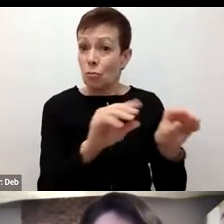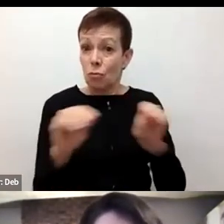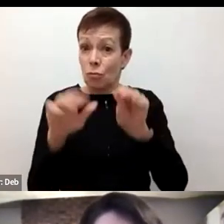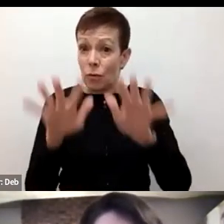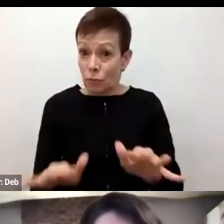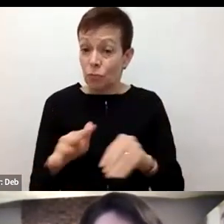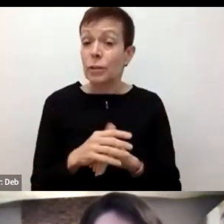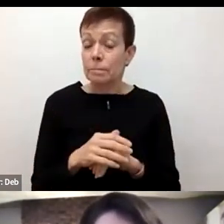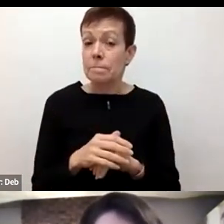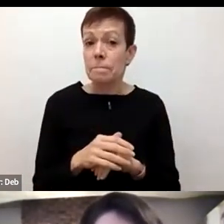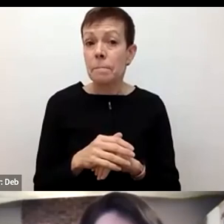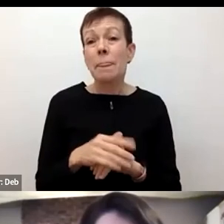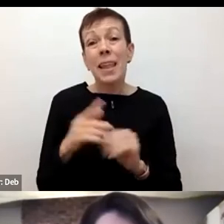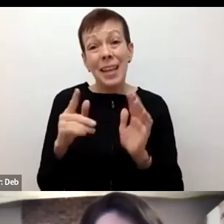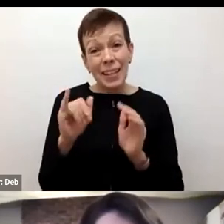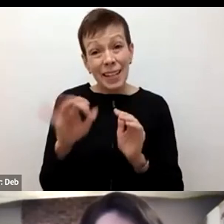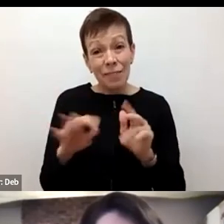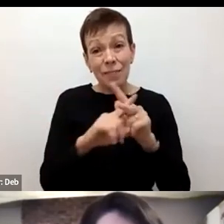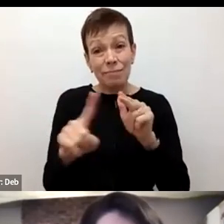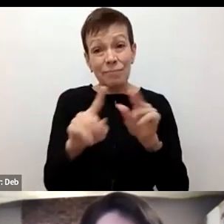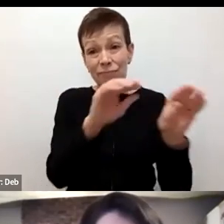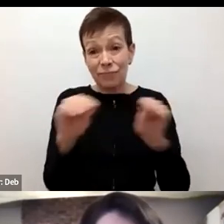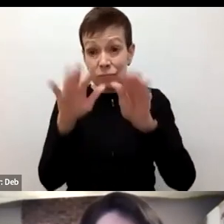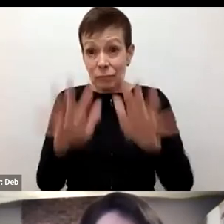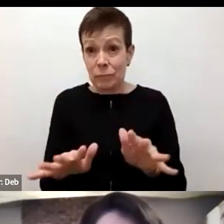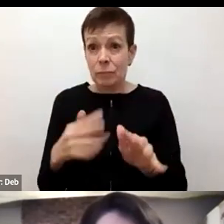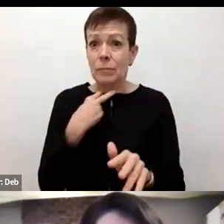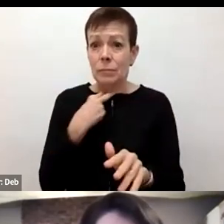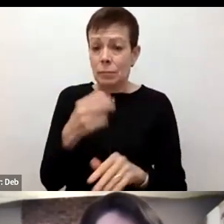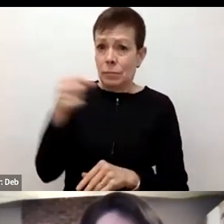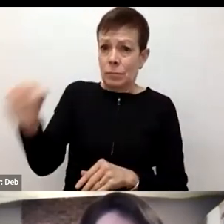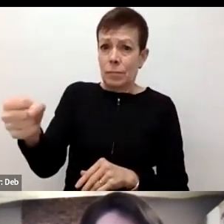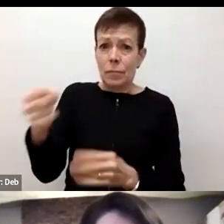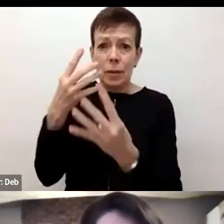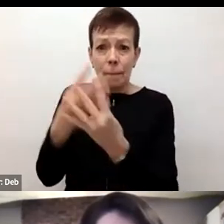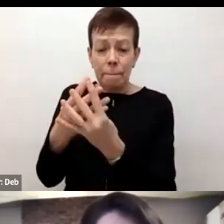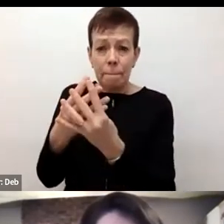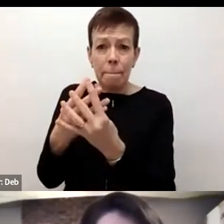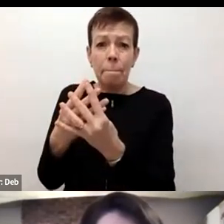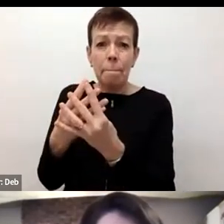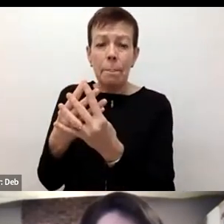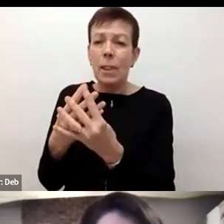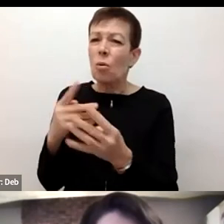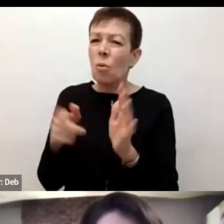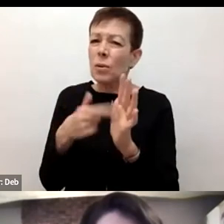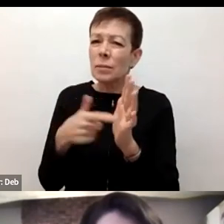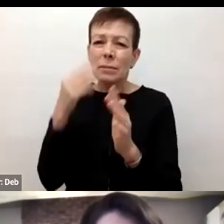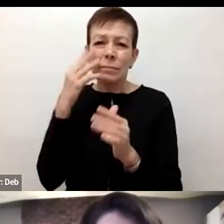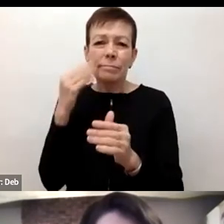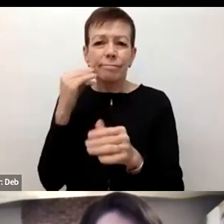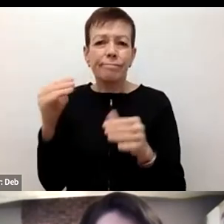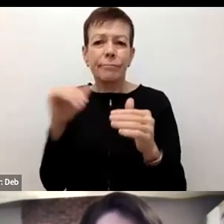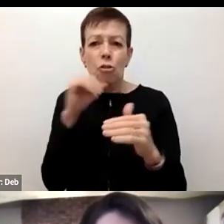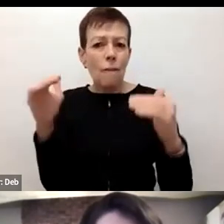find themselves in immigration detention or subjected to other aspects of the registered refugee system that is unjust, it's because